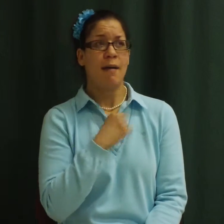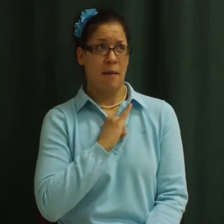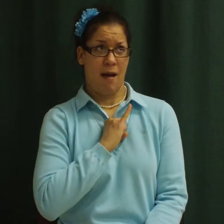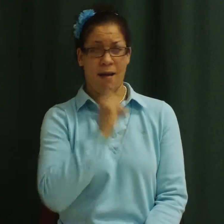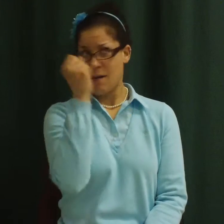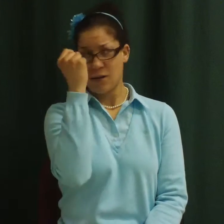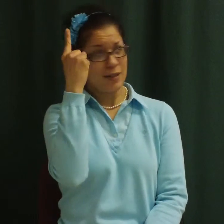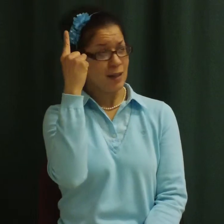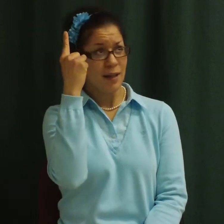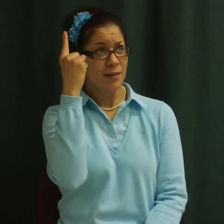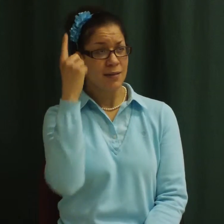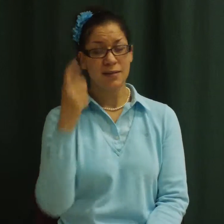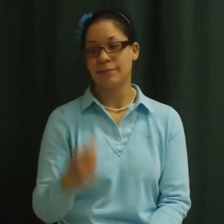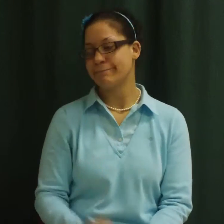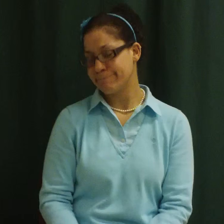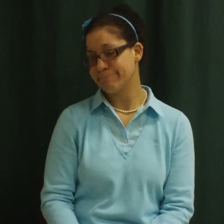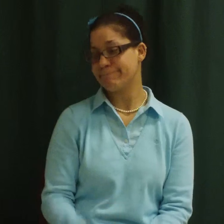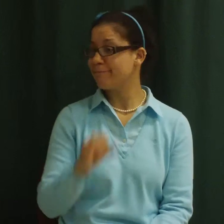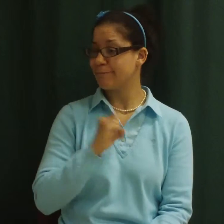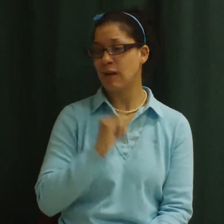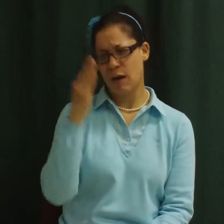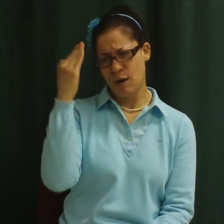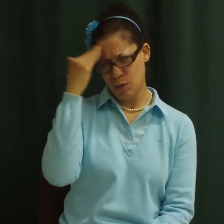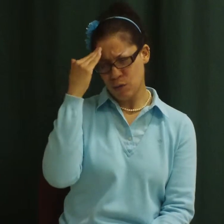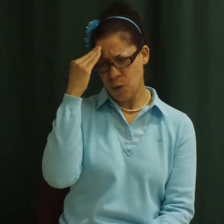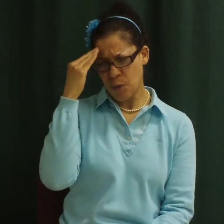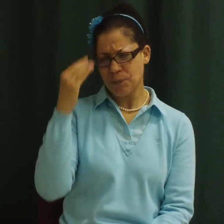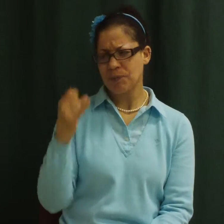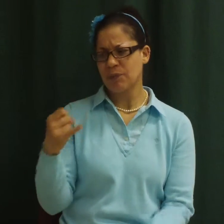I know it's hard. You can't see it happen.